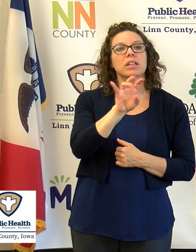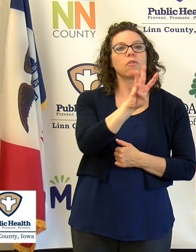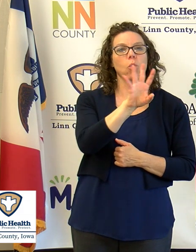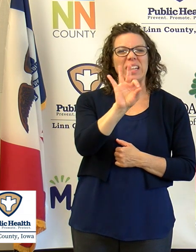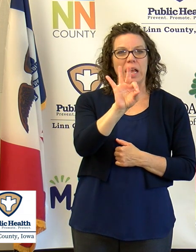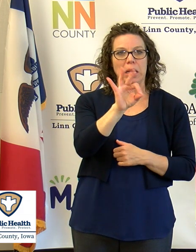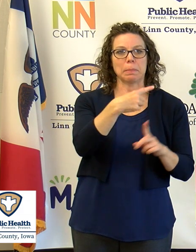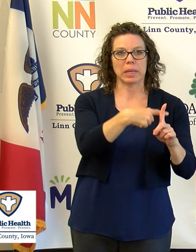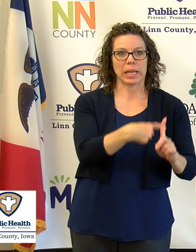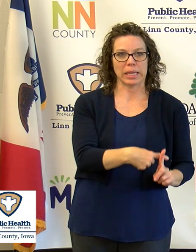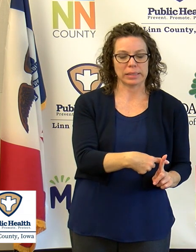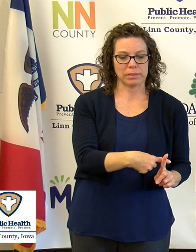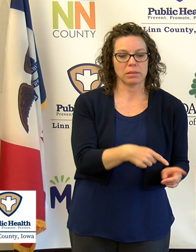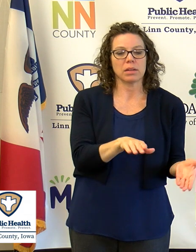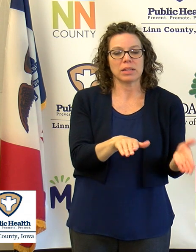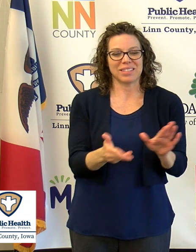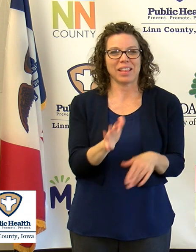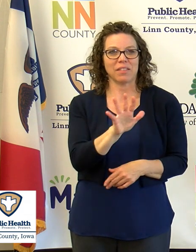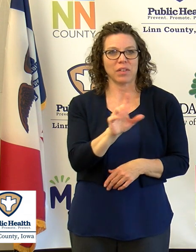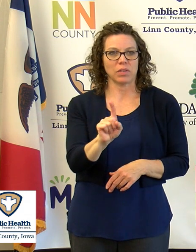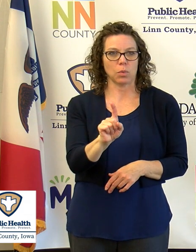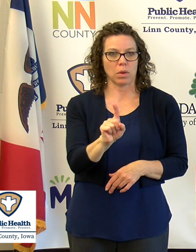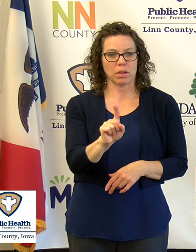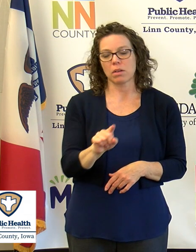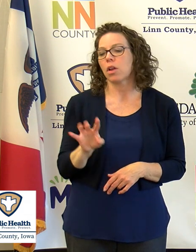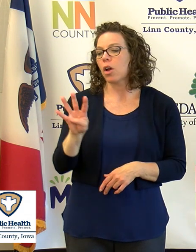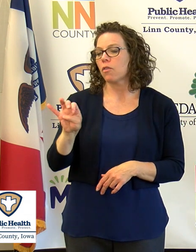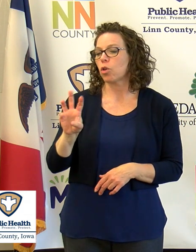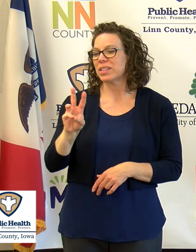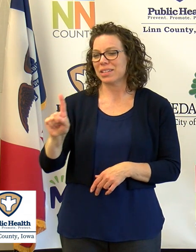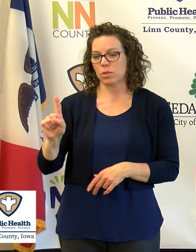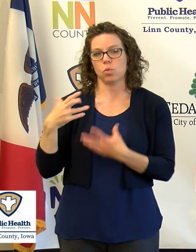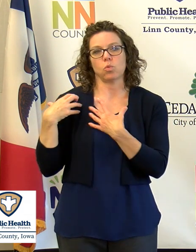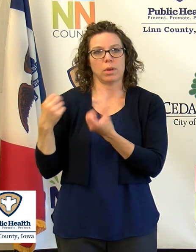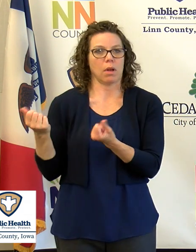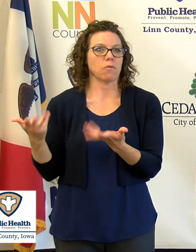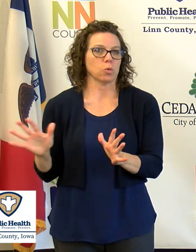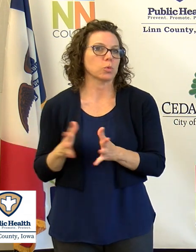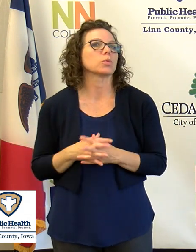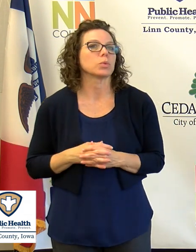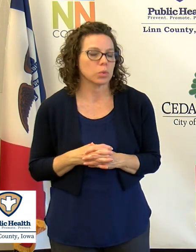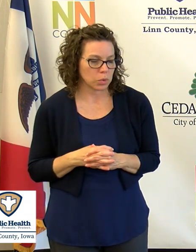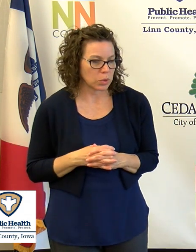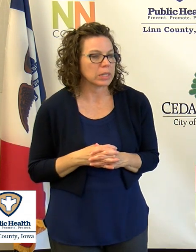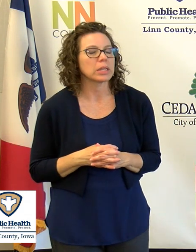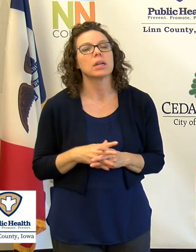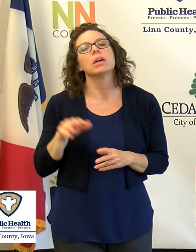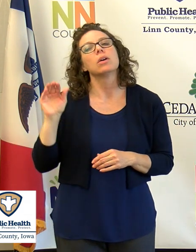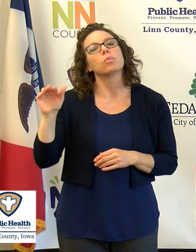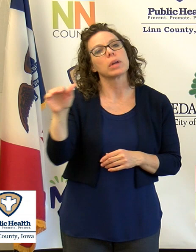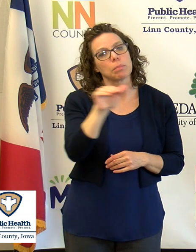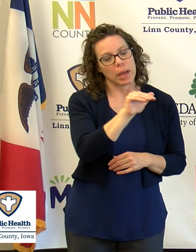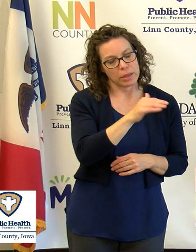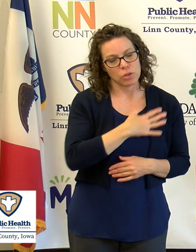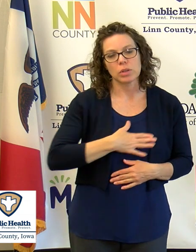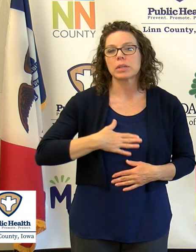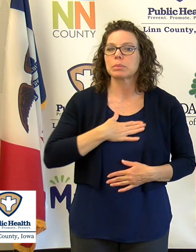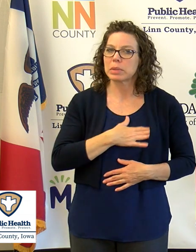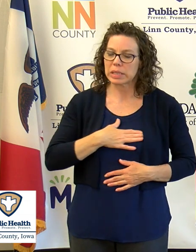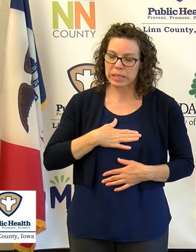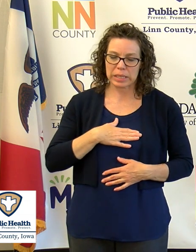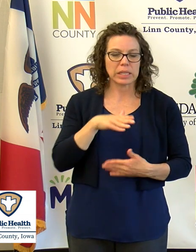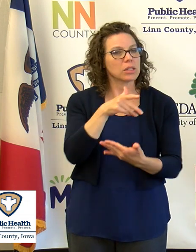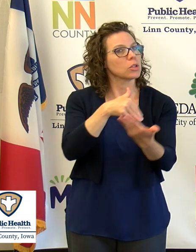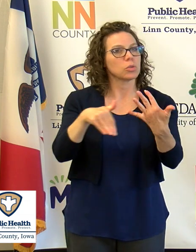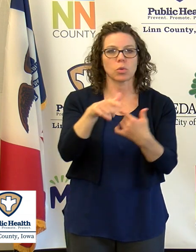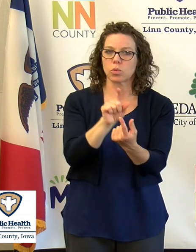cases, 51 deaths and 464 individuals that have recovered. This is a reminder to please practice that social